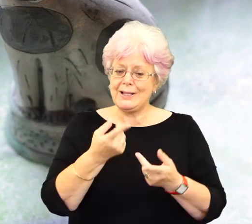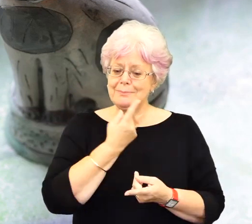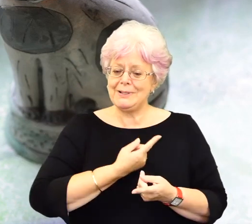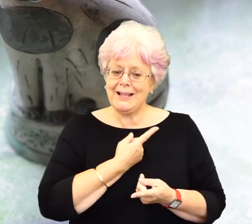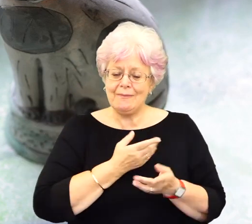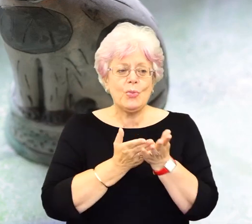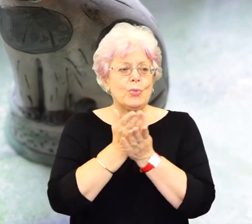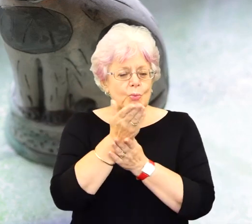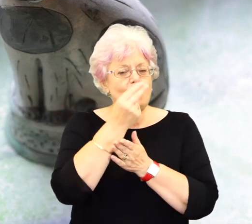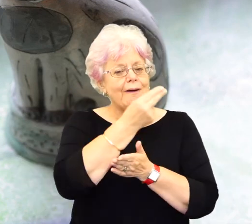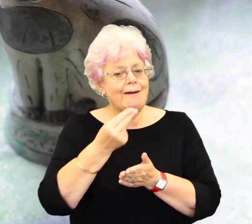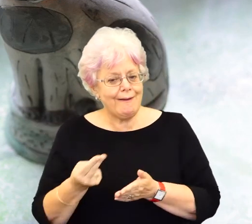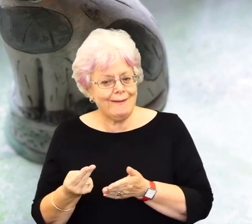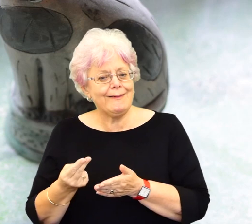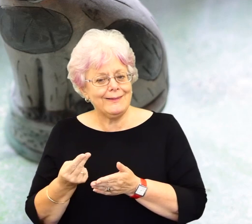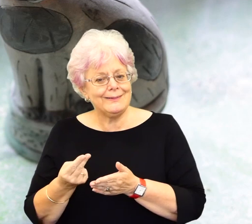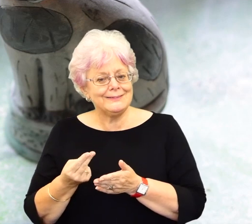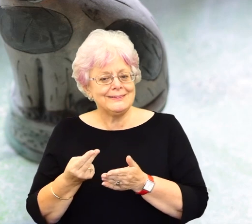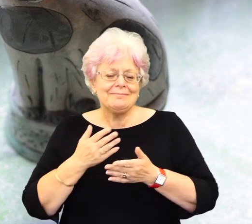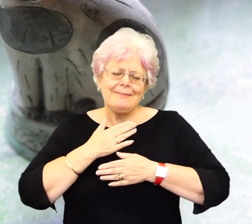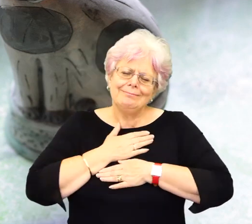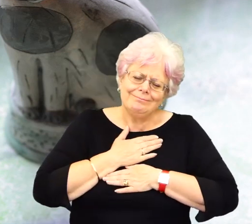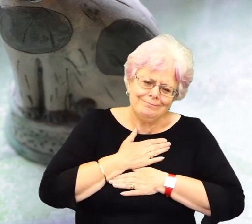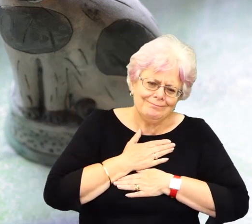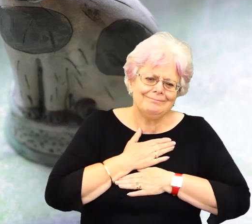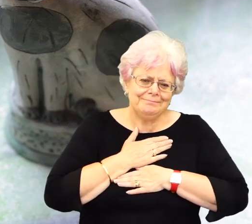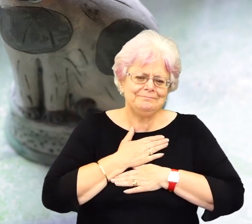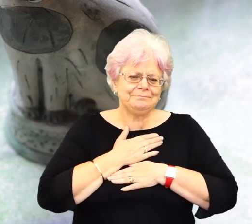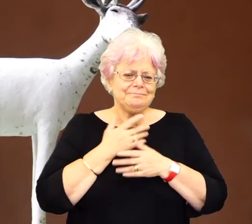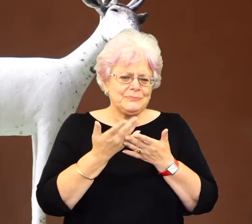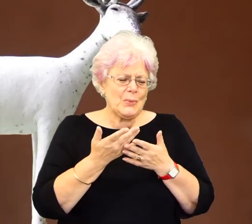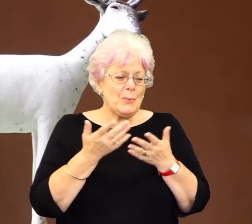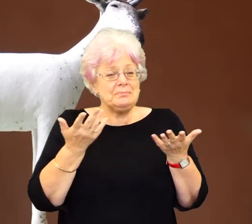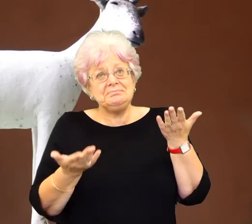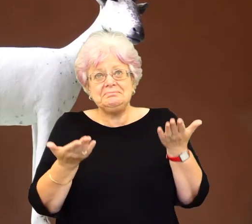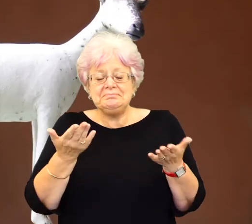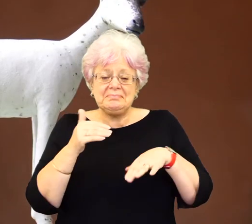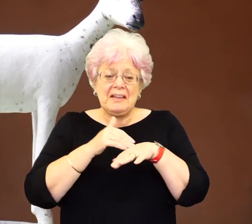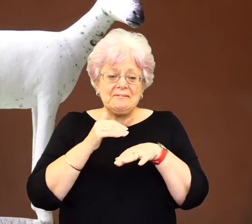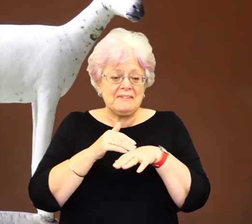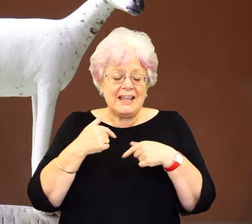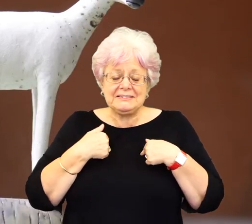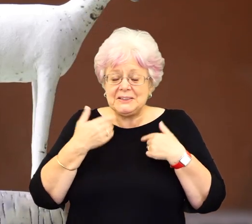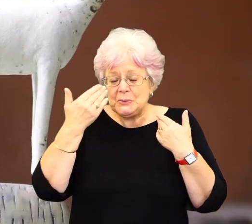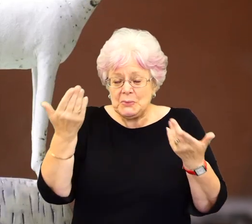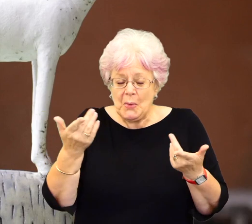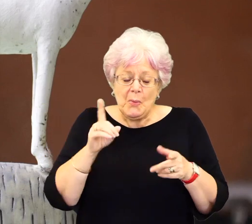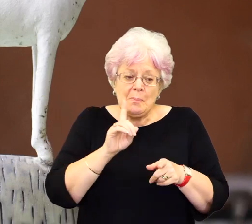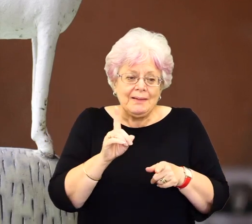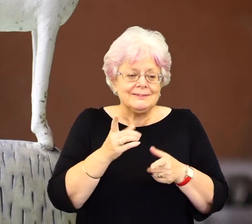myself as well was through art. I was just, I just, um, loved making. I just, so whether that had anything to do with